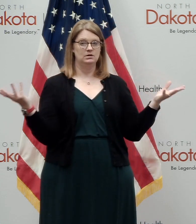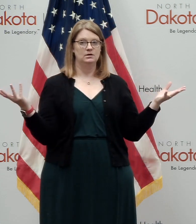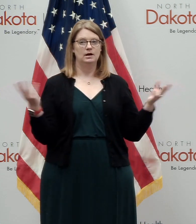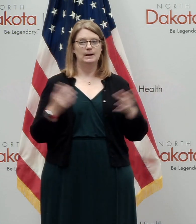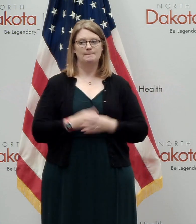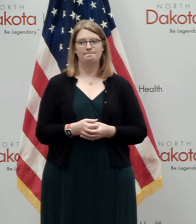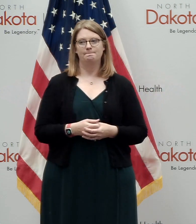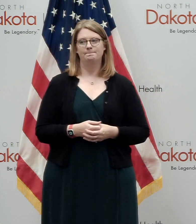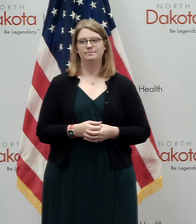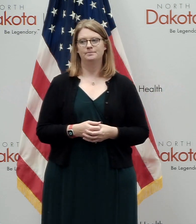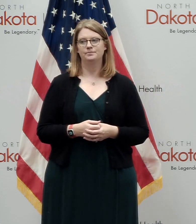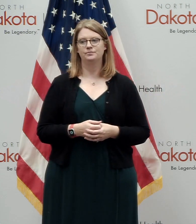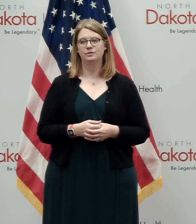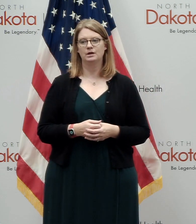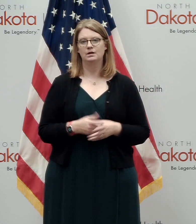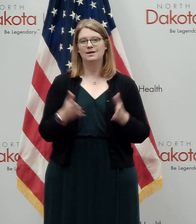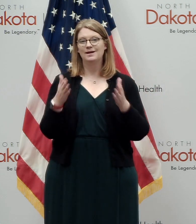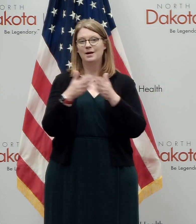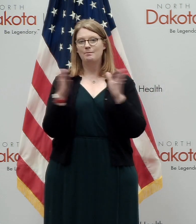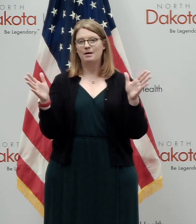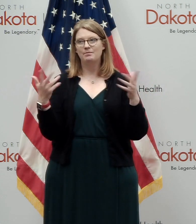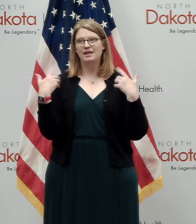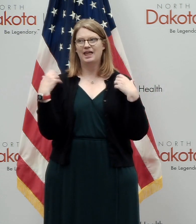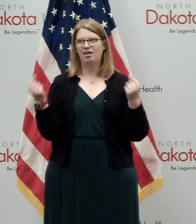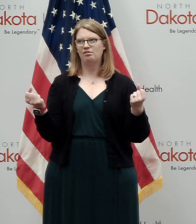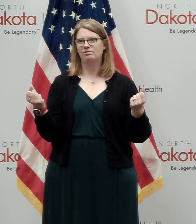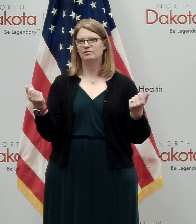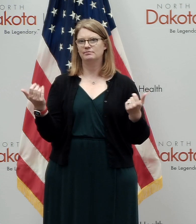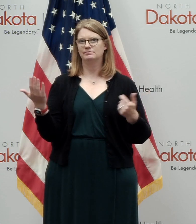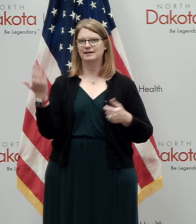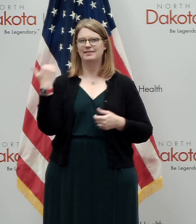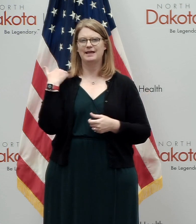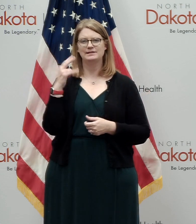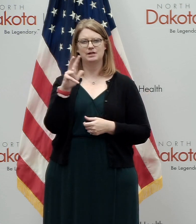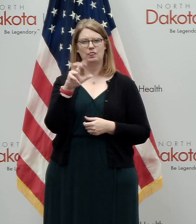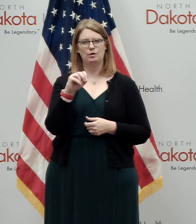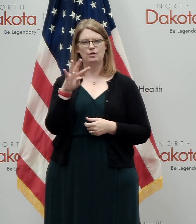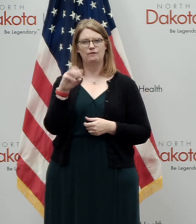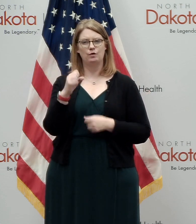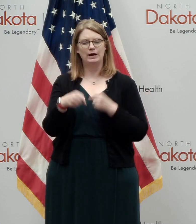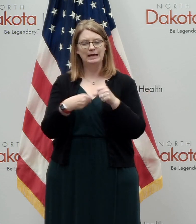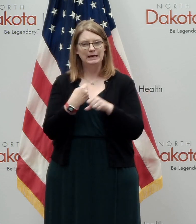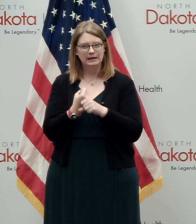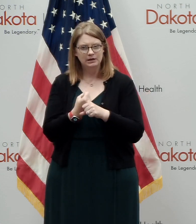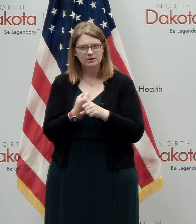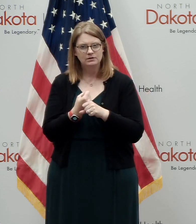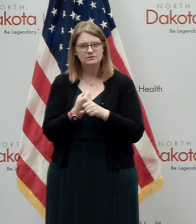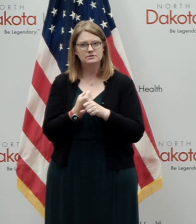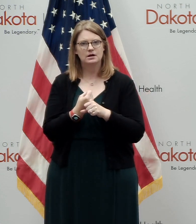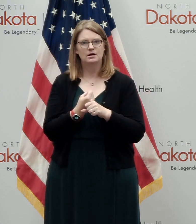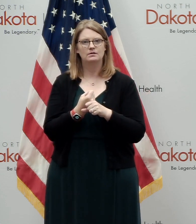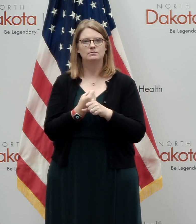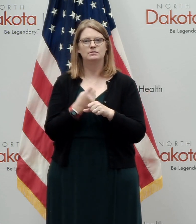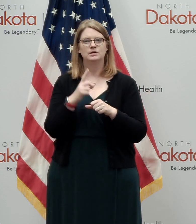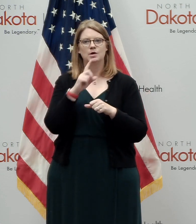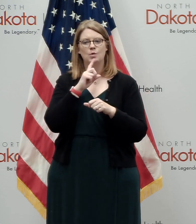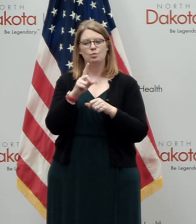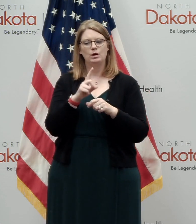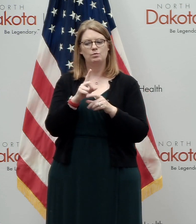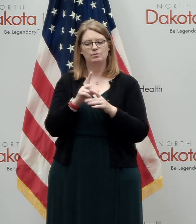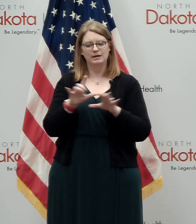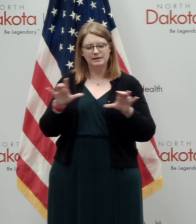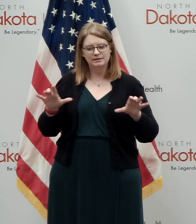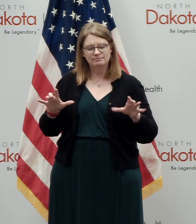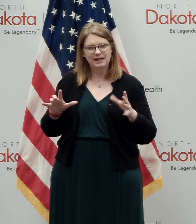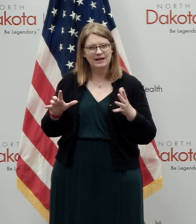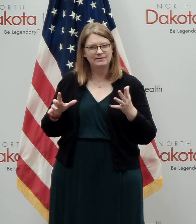it's, uh, when you take a look at public health over the last, uh, 30, 40 years, when we've really moved the dial on things that matter for public health,